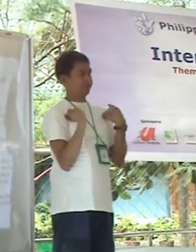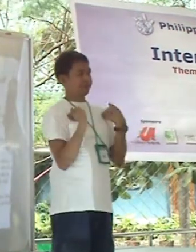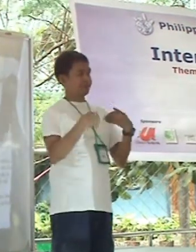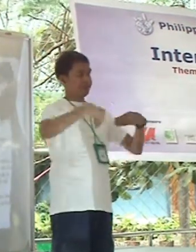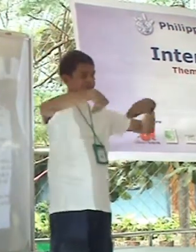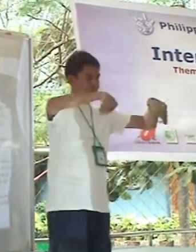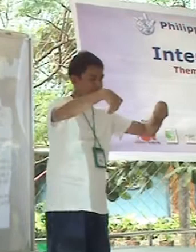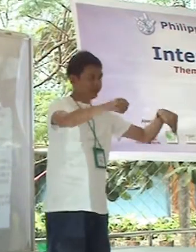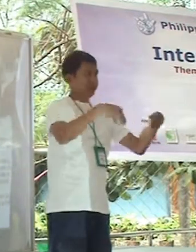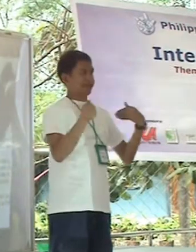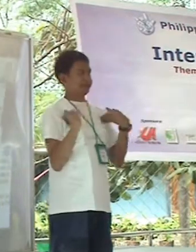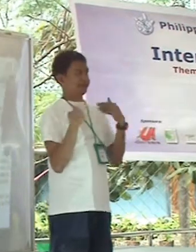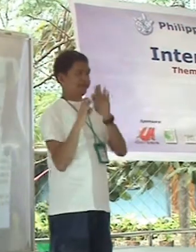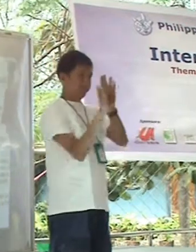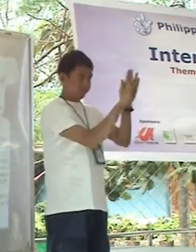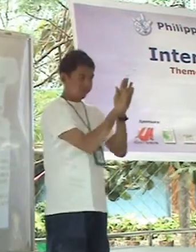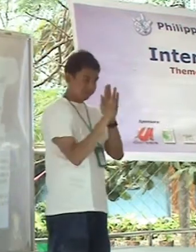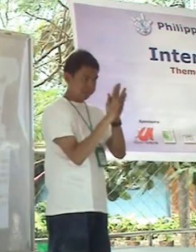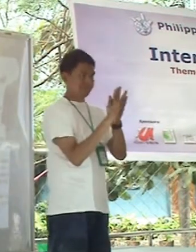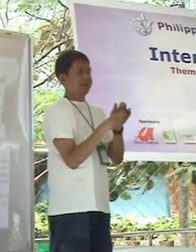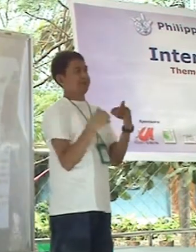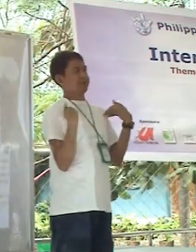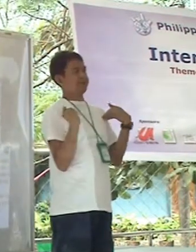activities, or celebrating, or exhibit,